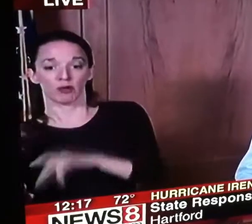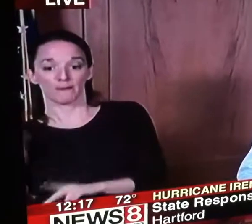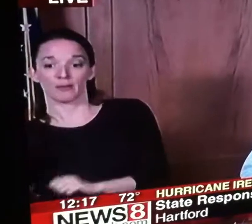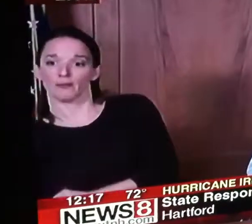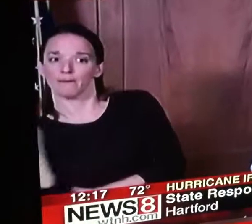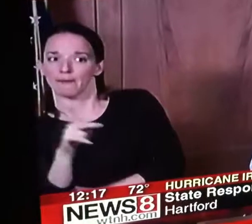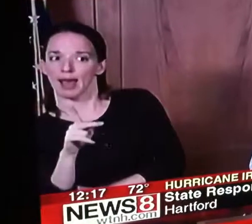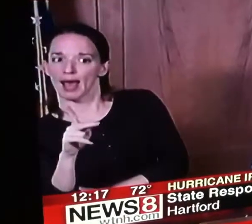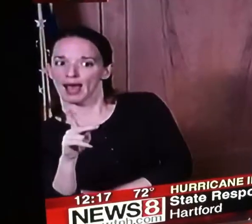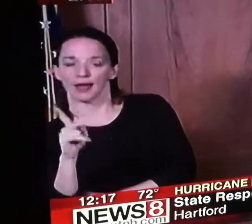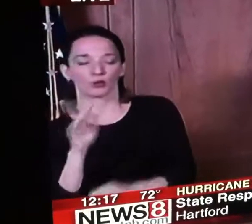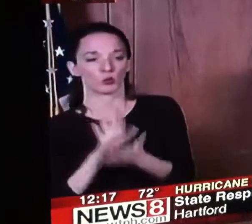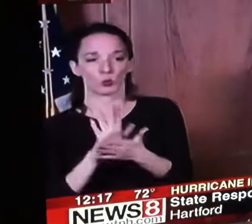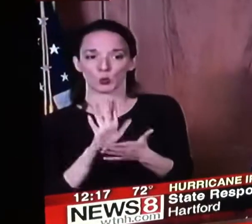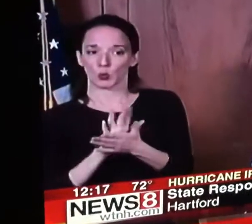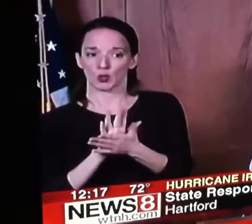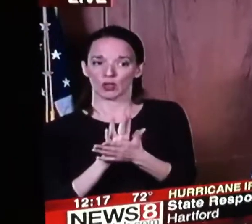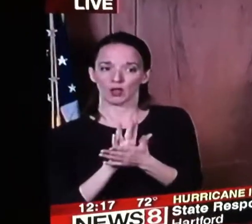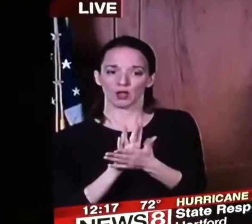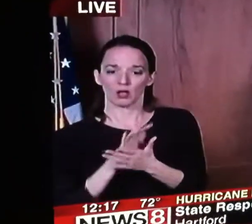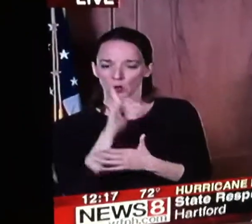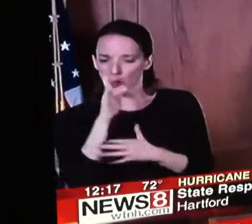back to the school are those strictly local to students are you going to make any